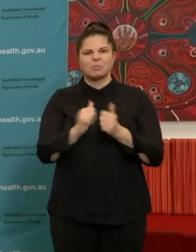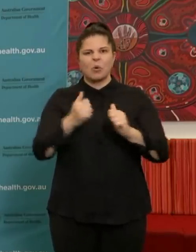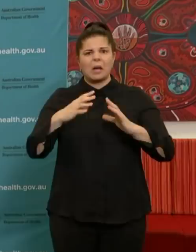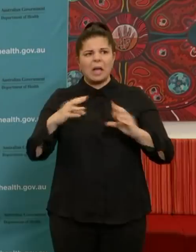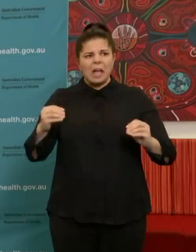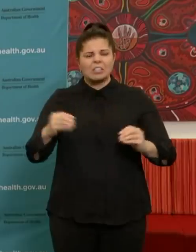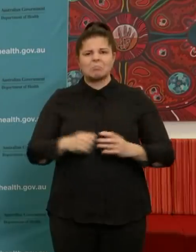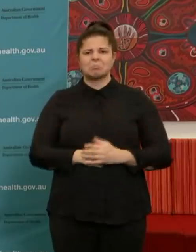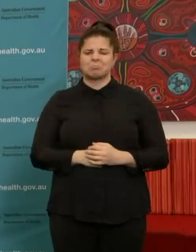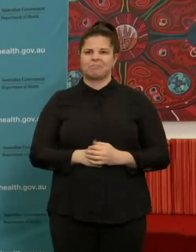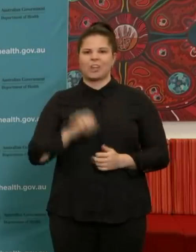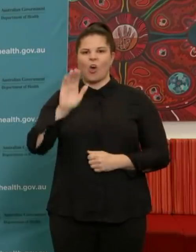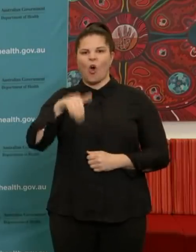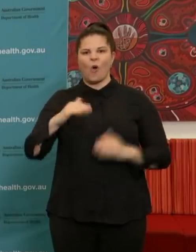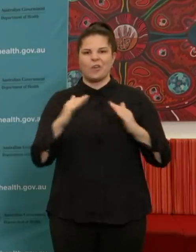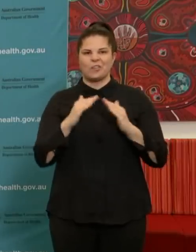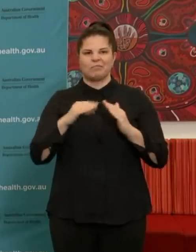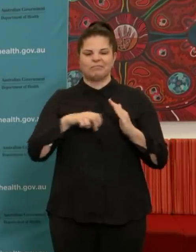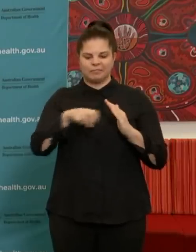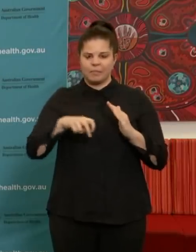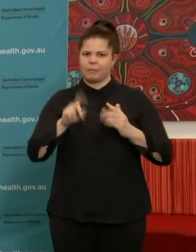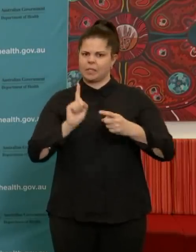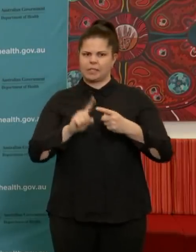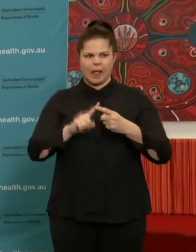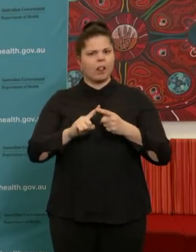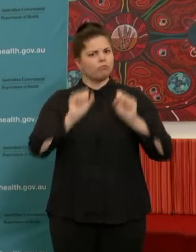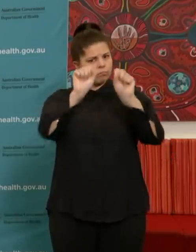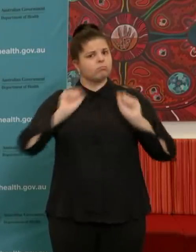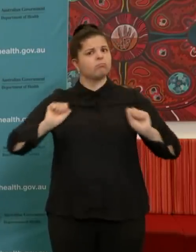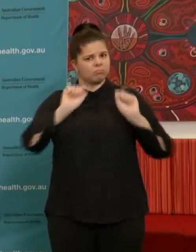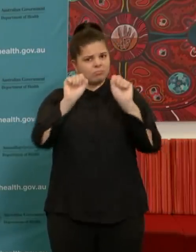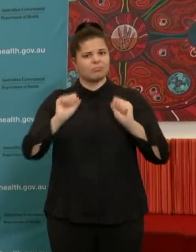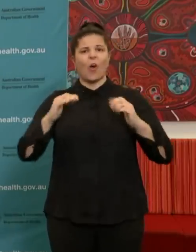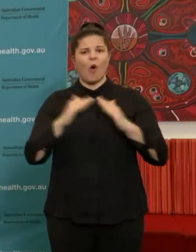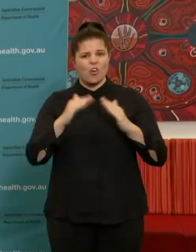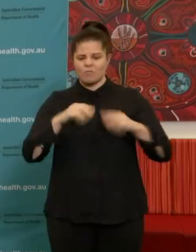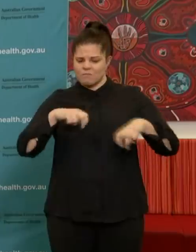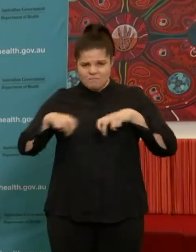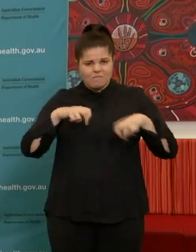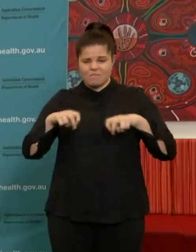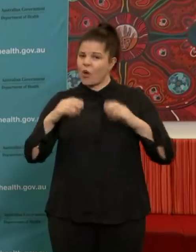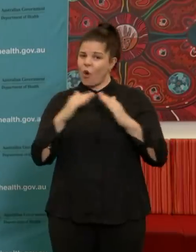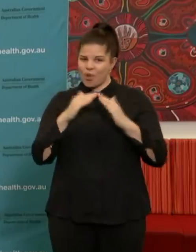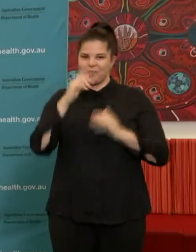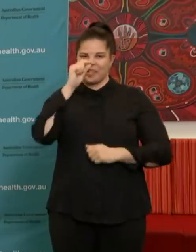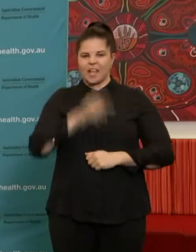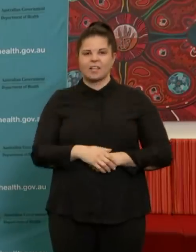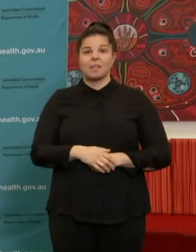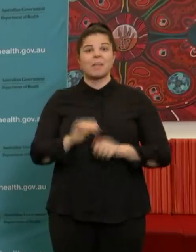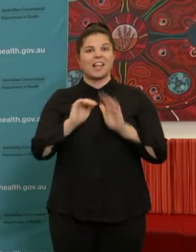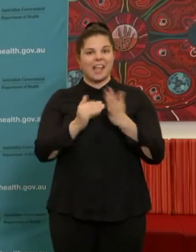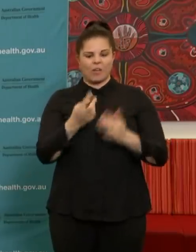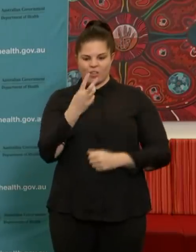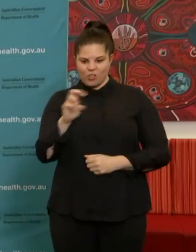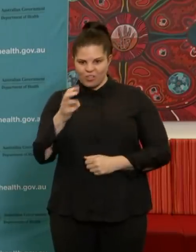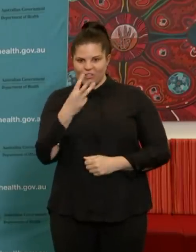with this at home, looking at ways to keep physically active, but also to take advantage of the 30 extra hours a week they have to